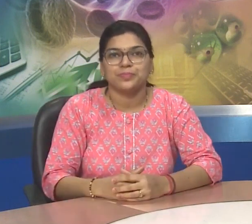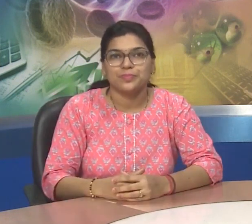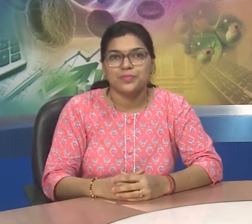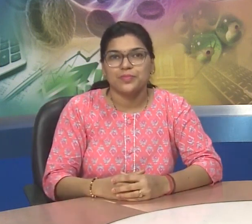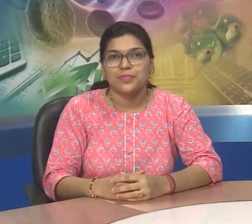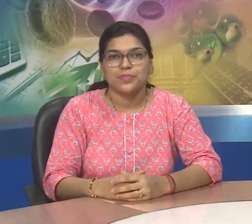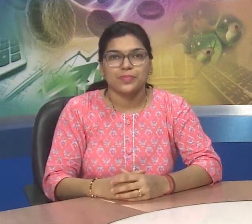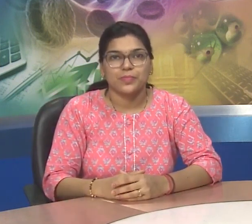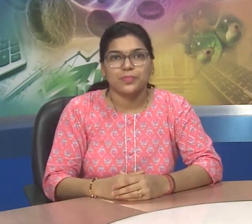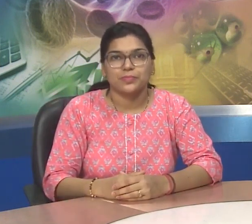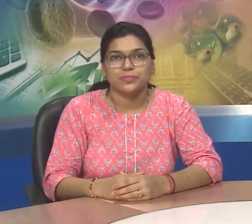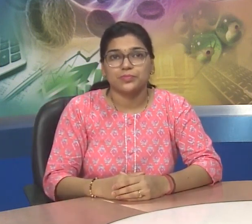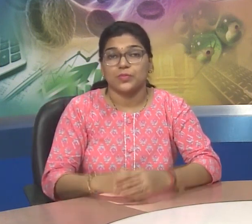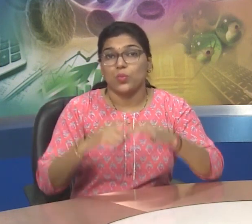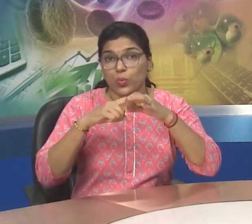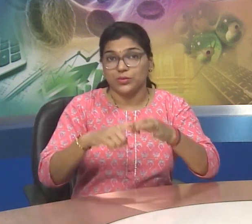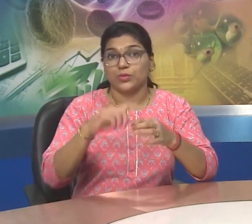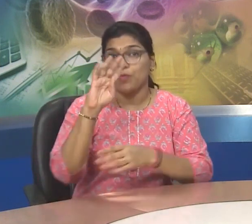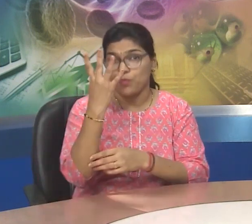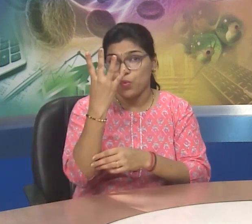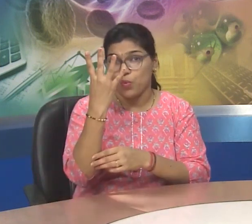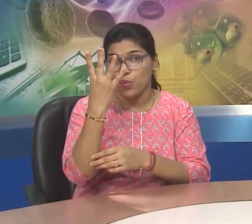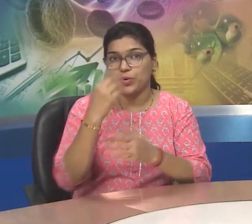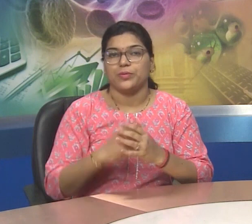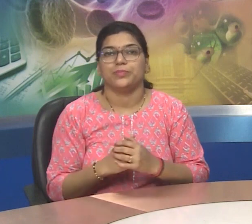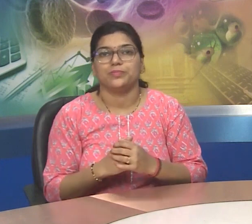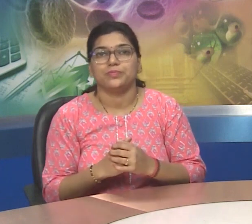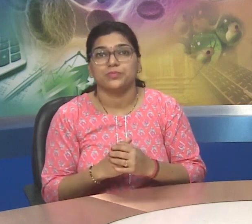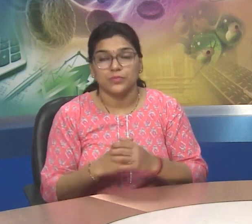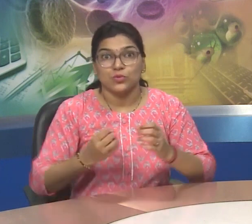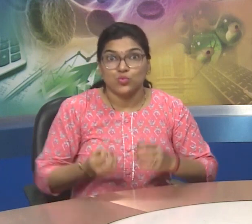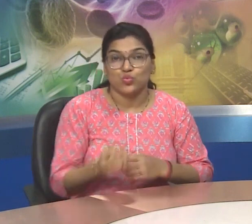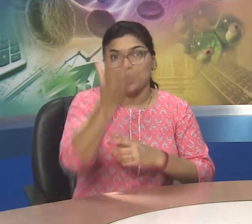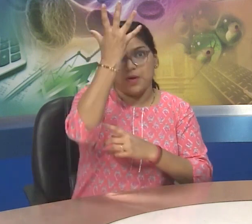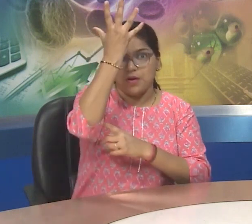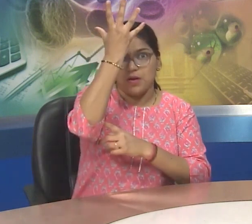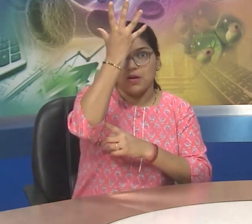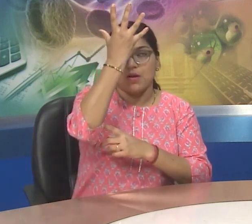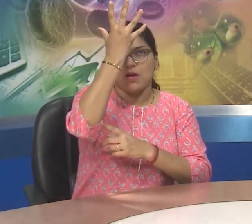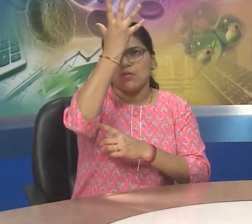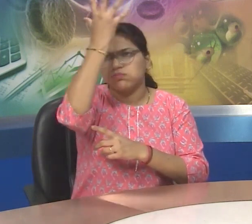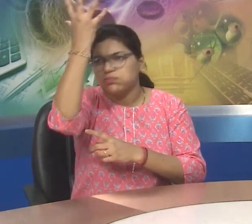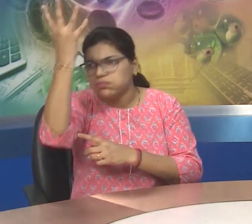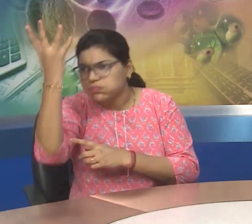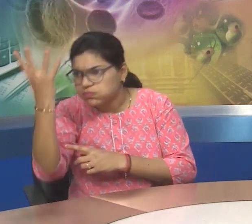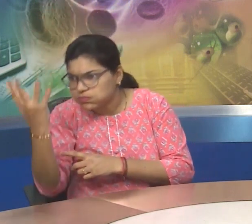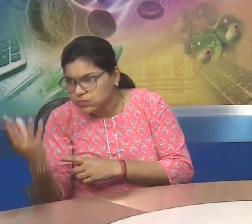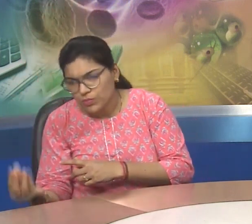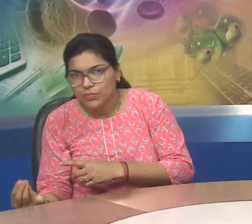question four why does the